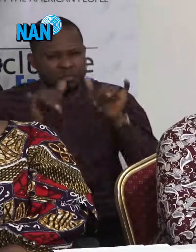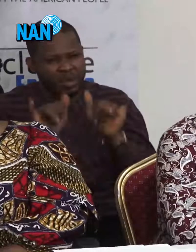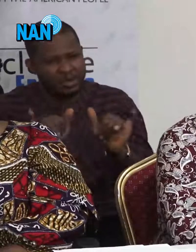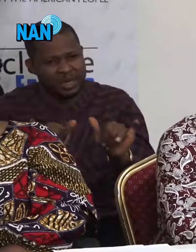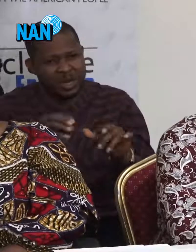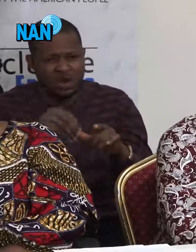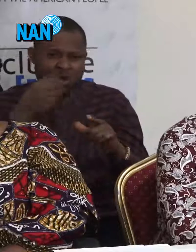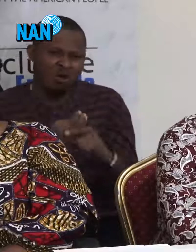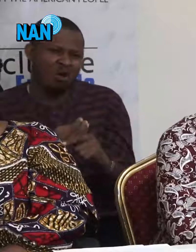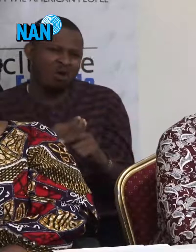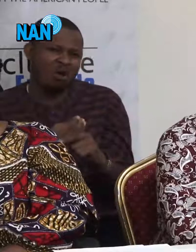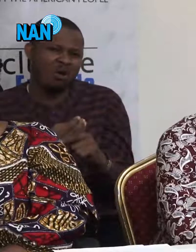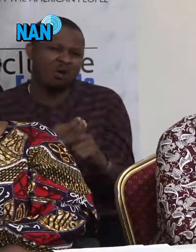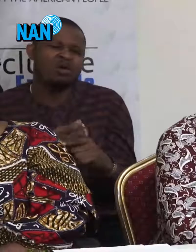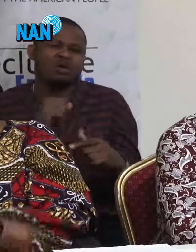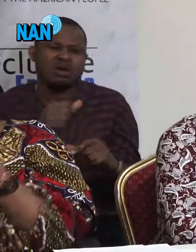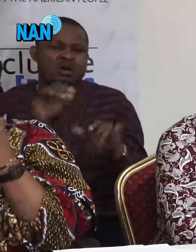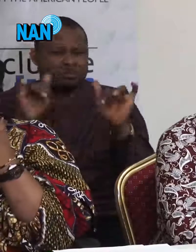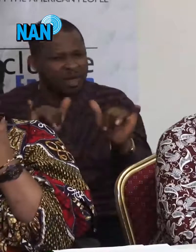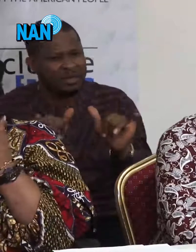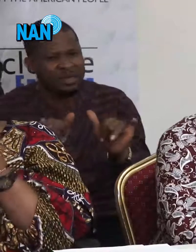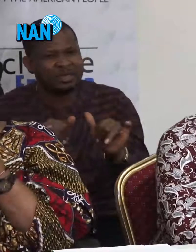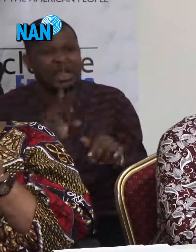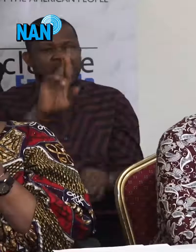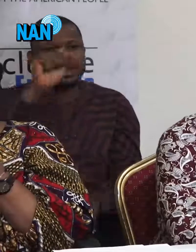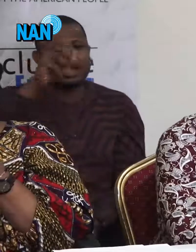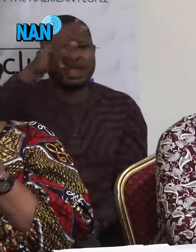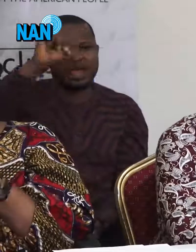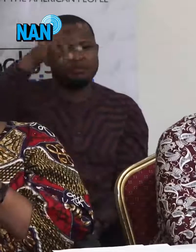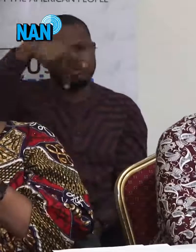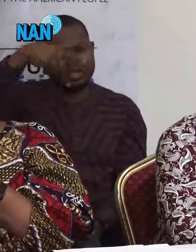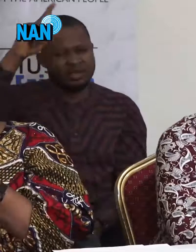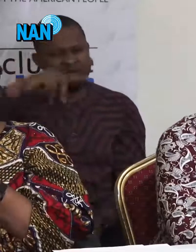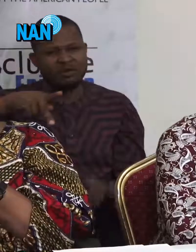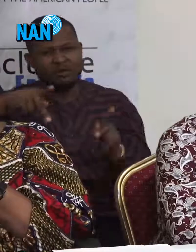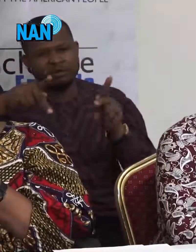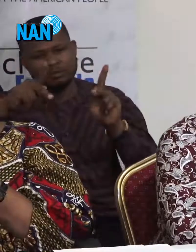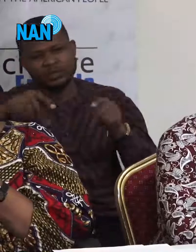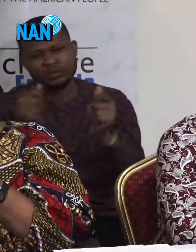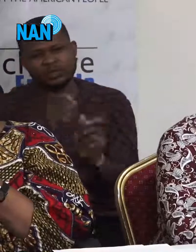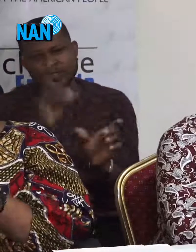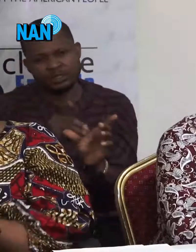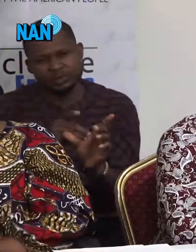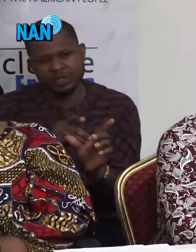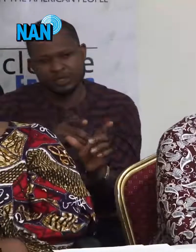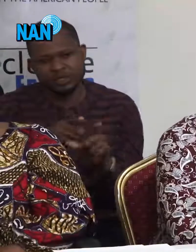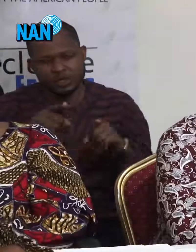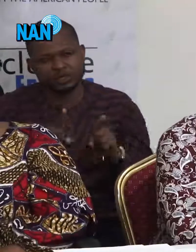handrails at voter registration centres. To aid mobility of persons with disabilities disabilities.